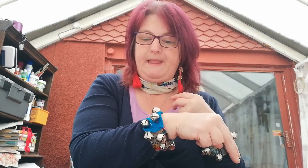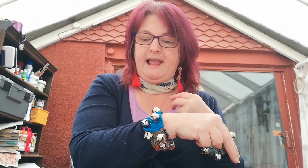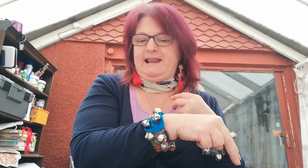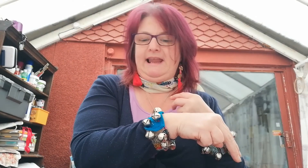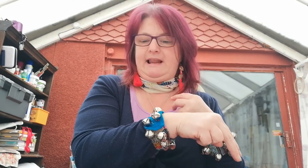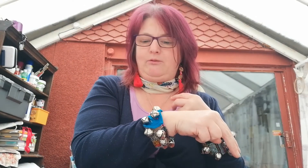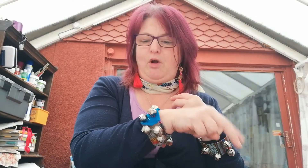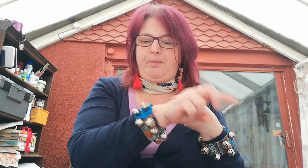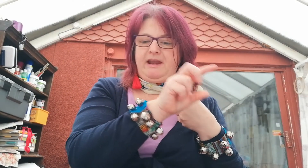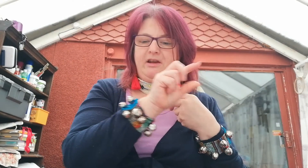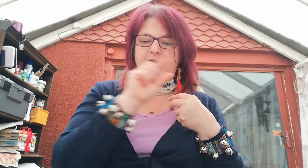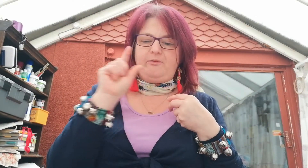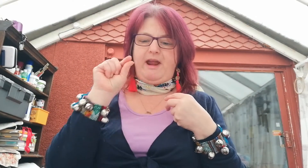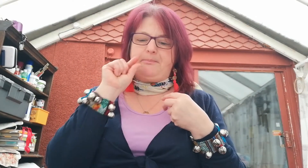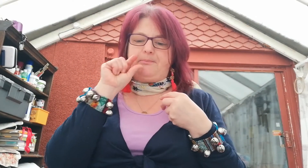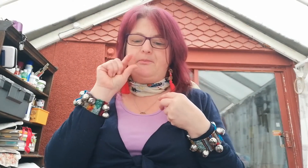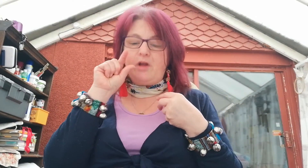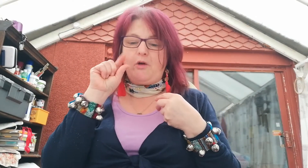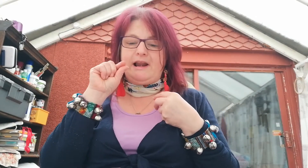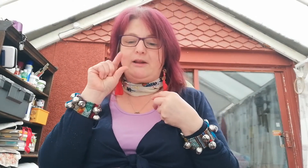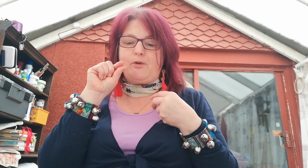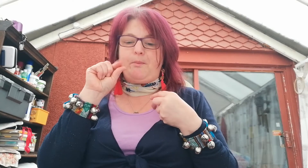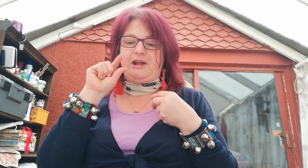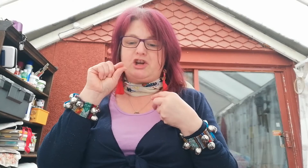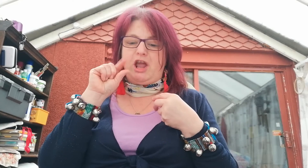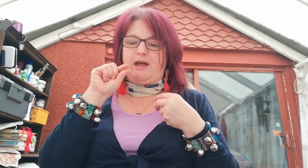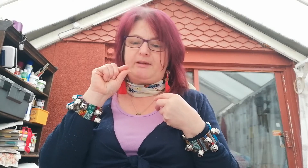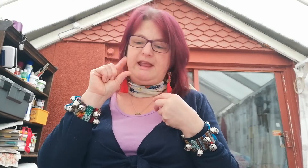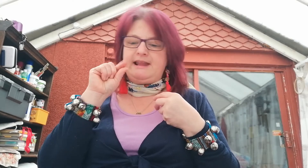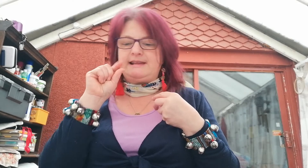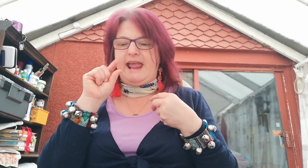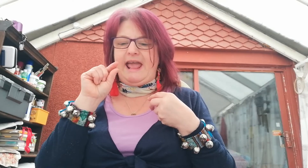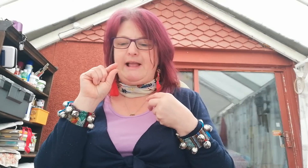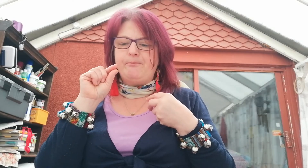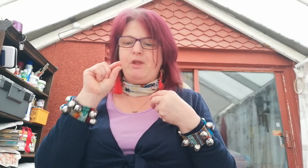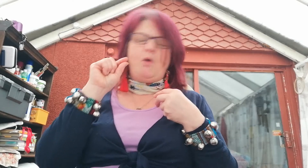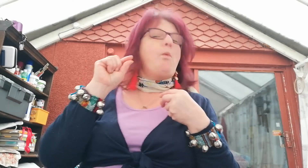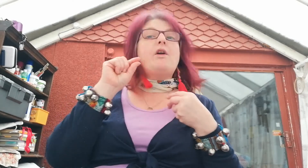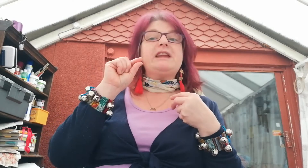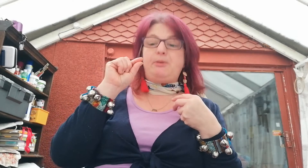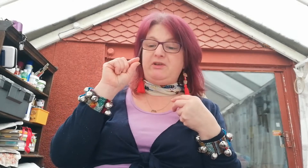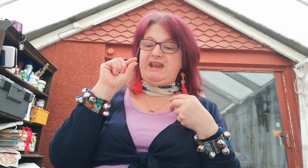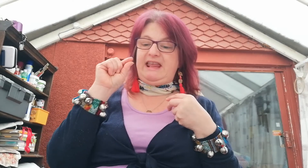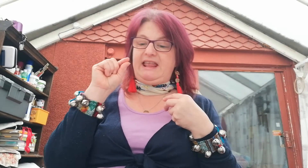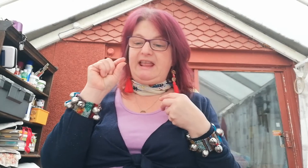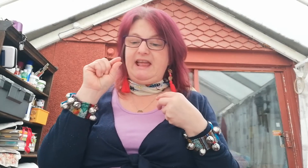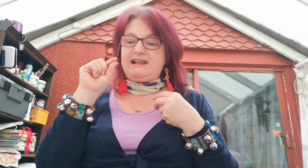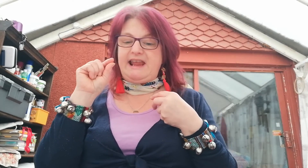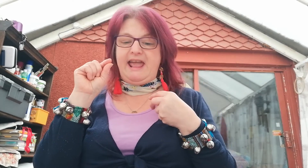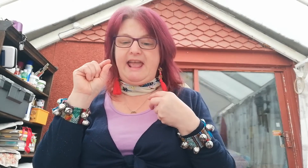Little Robin Redbreast, little Robin Redbreast, chirped and sang, what did Pussycat say?